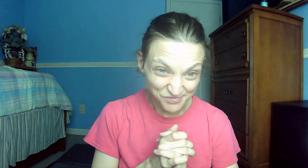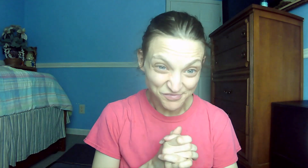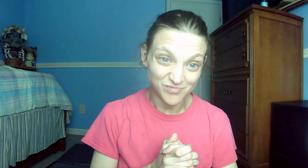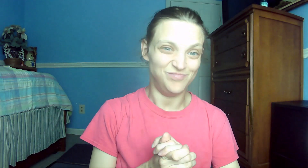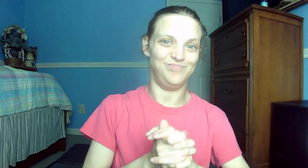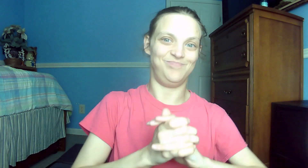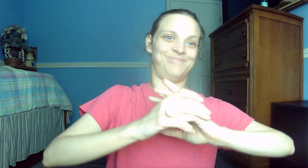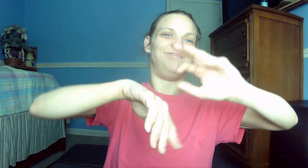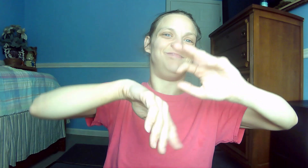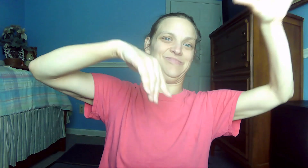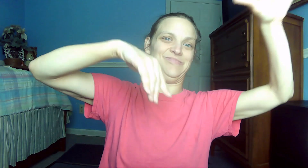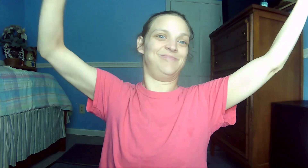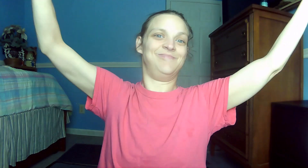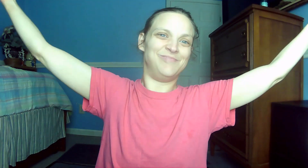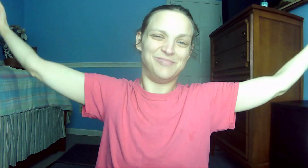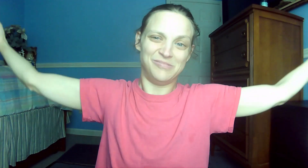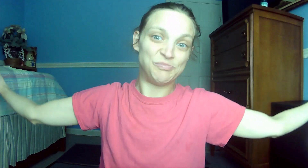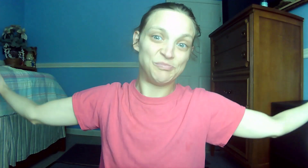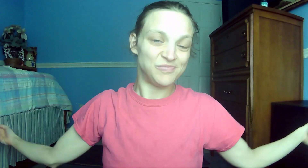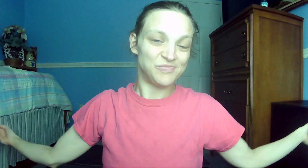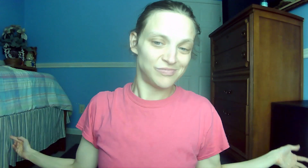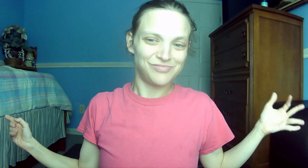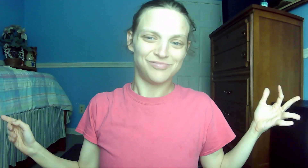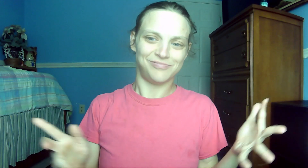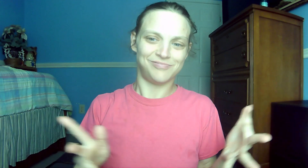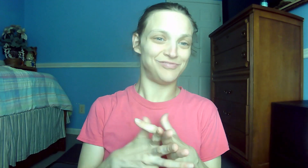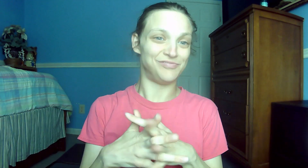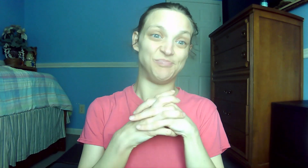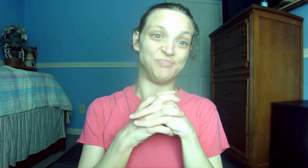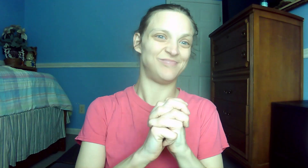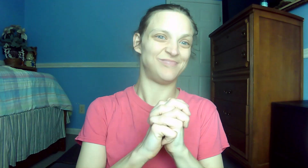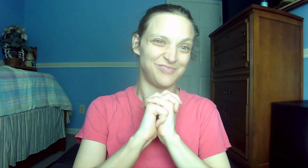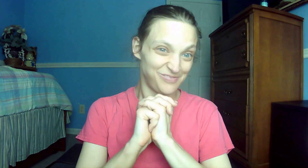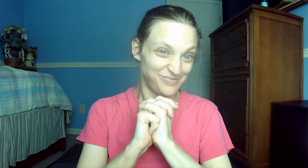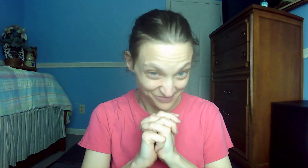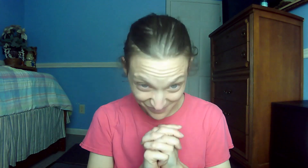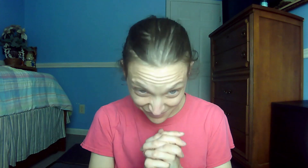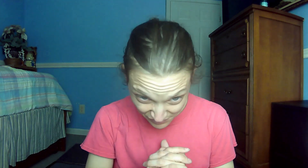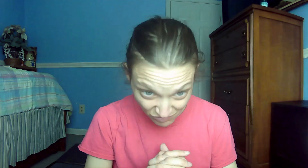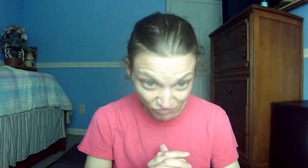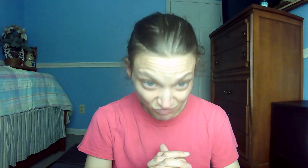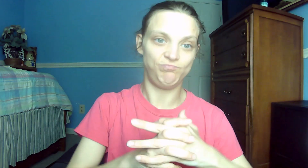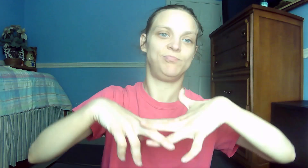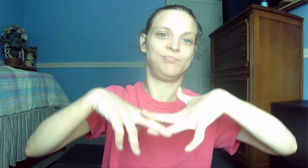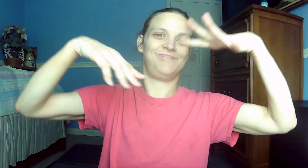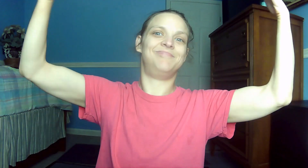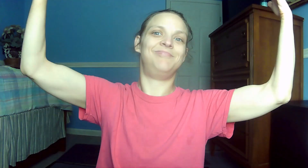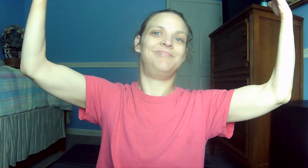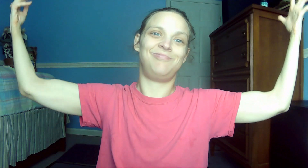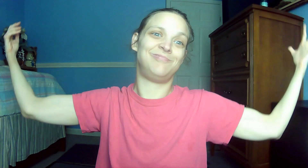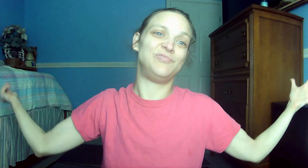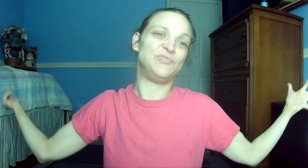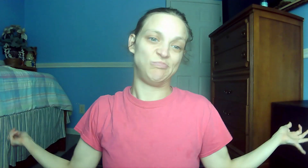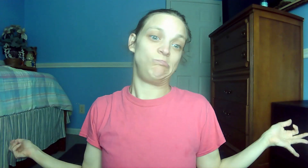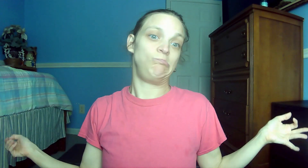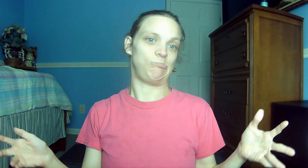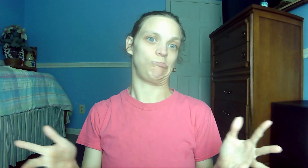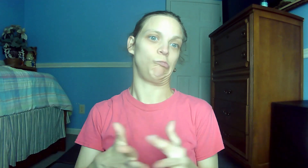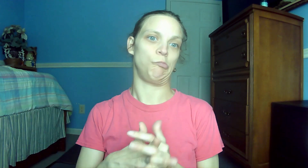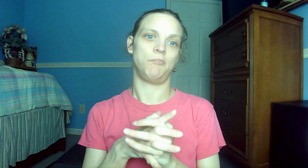Titus 2.11 For the grace of God has appeared that offers salvation to all people. 15. John